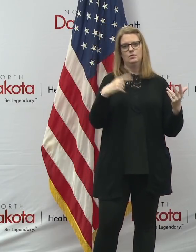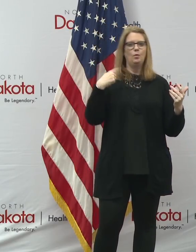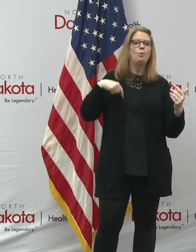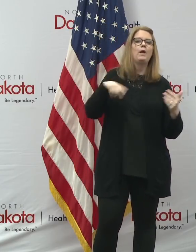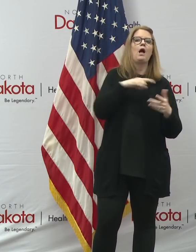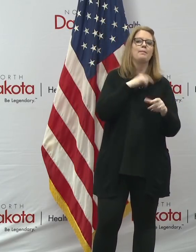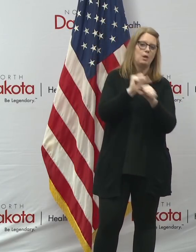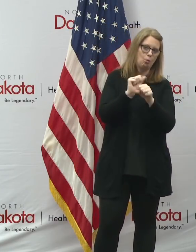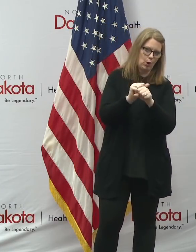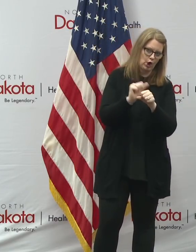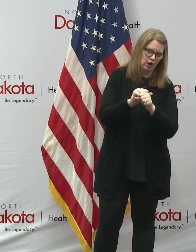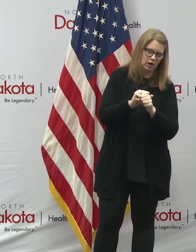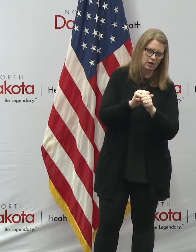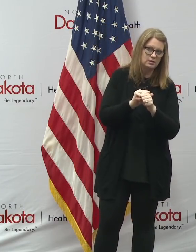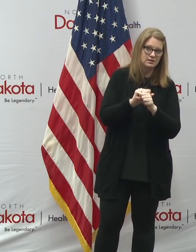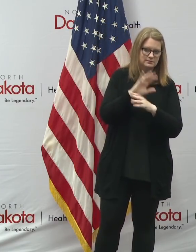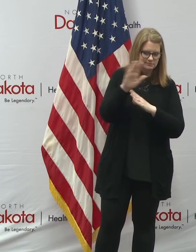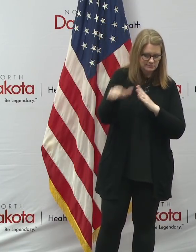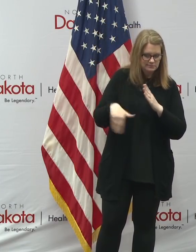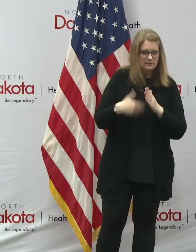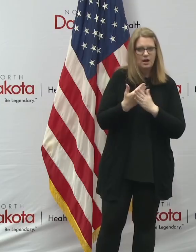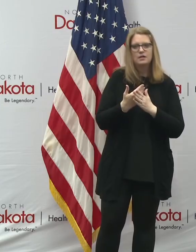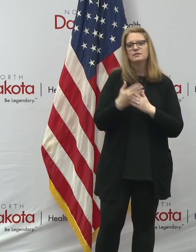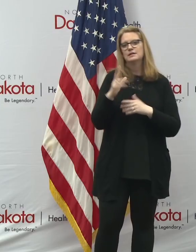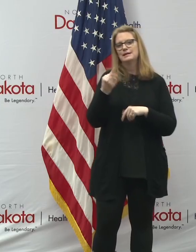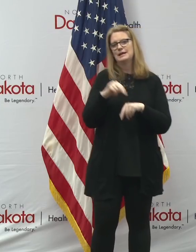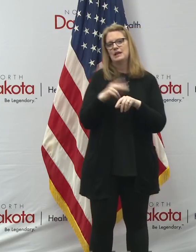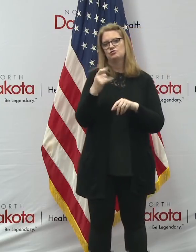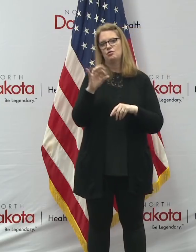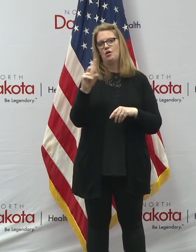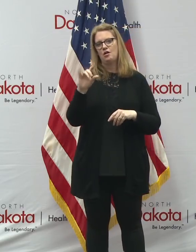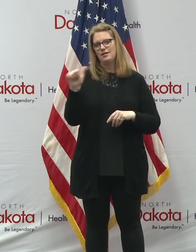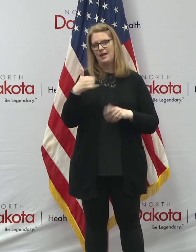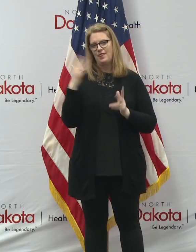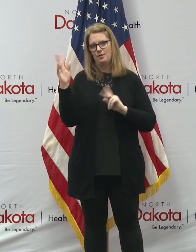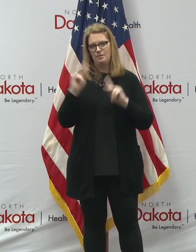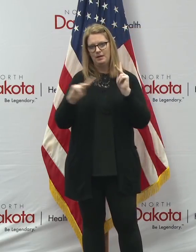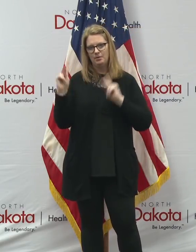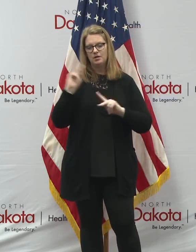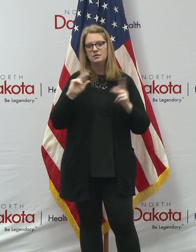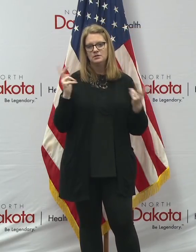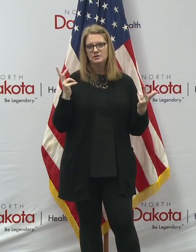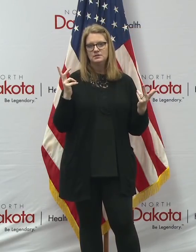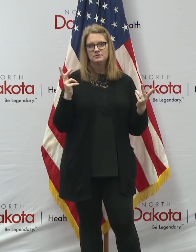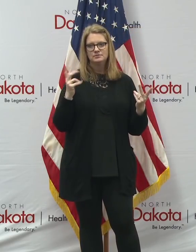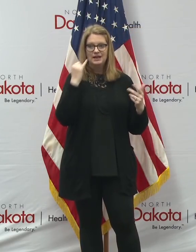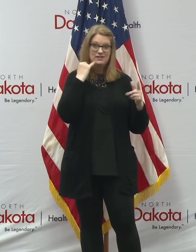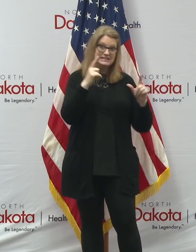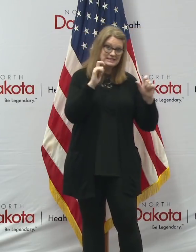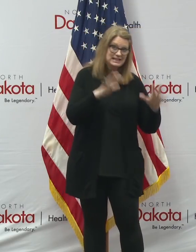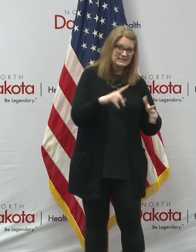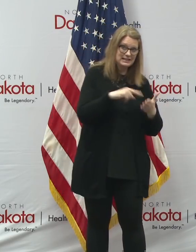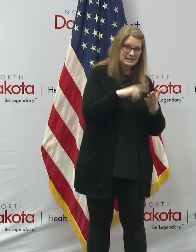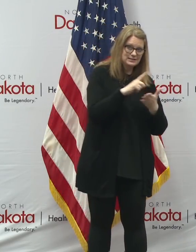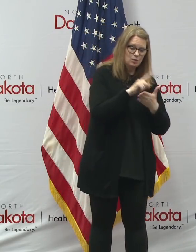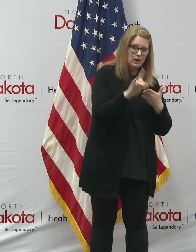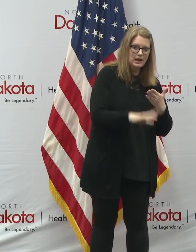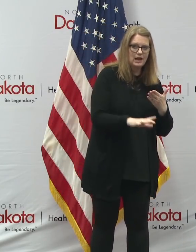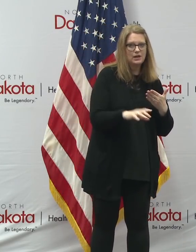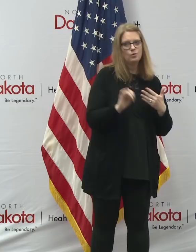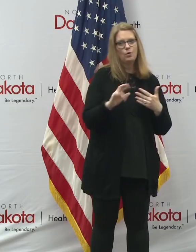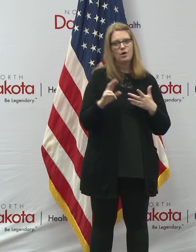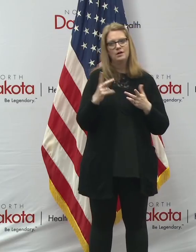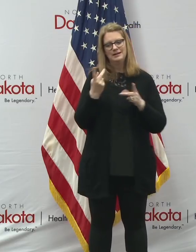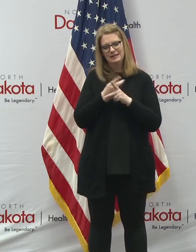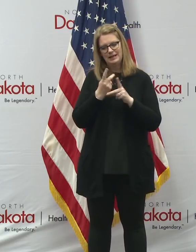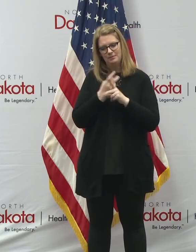continue to be working around the clock as is the national guard and lots of other folks that are out busy working, whether it's testing this weekend or keeping